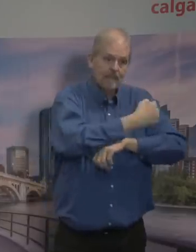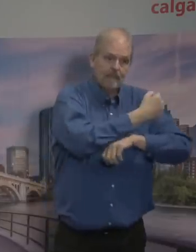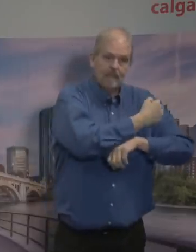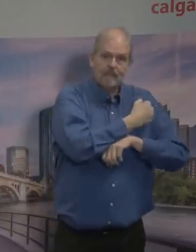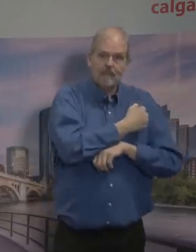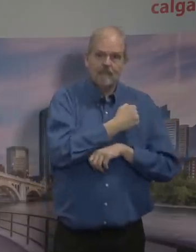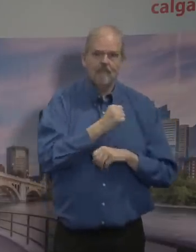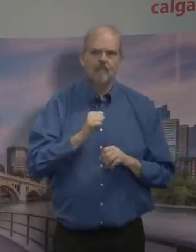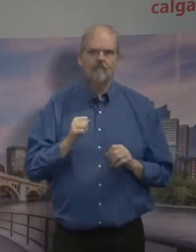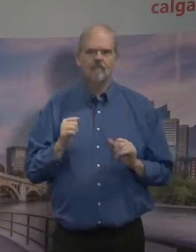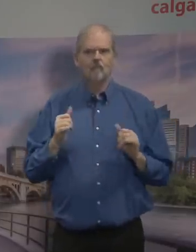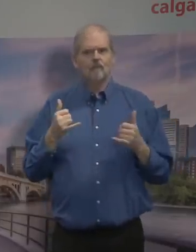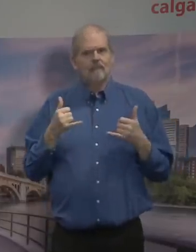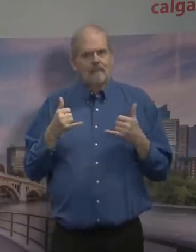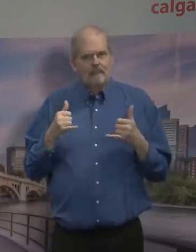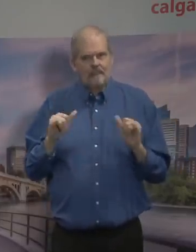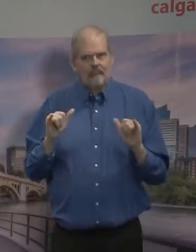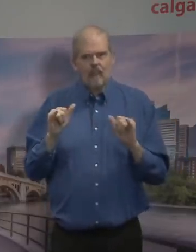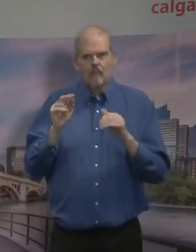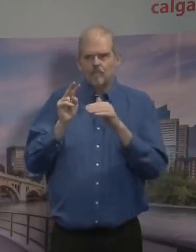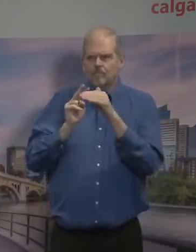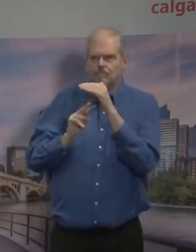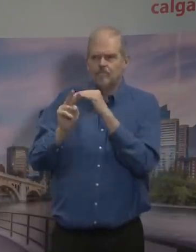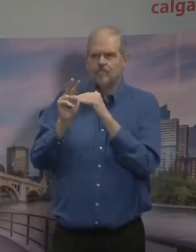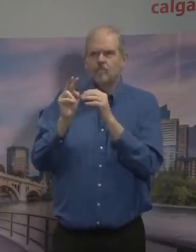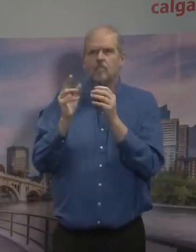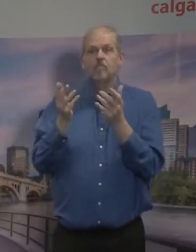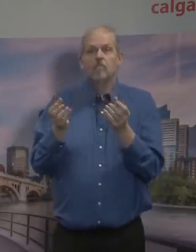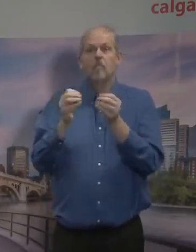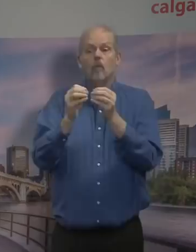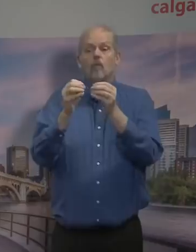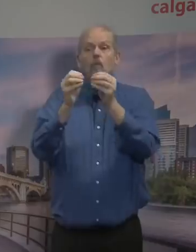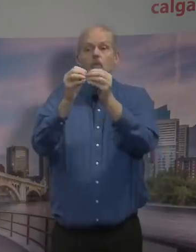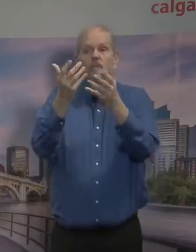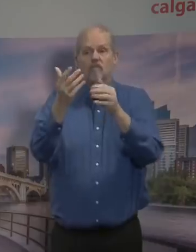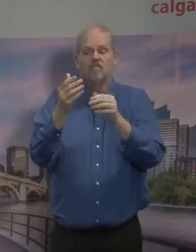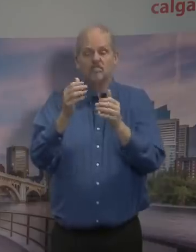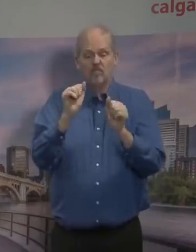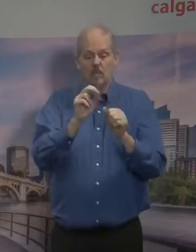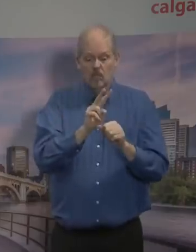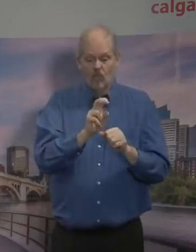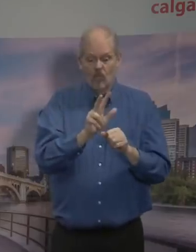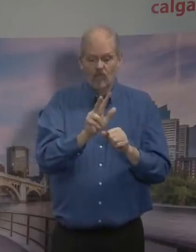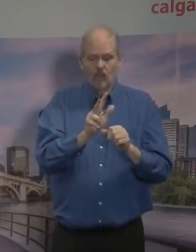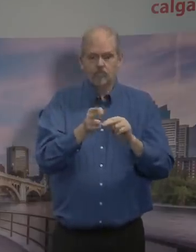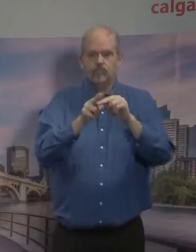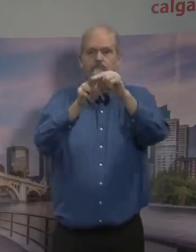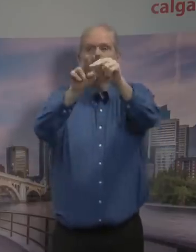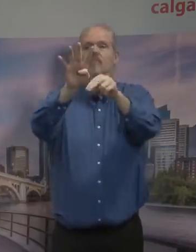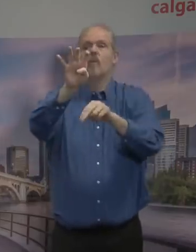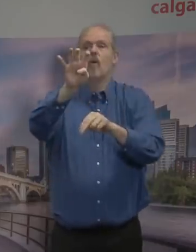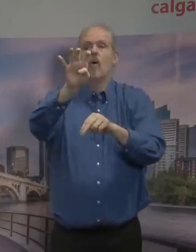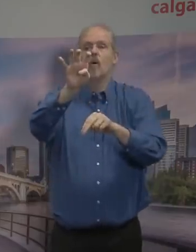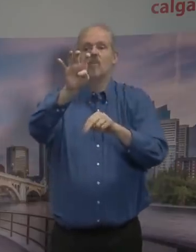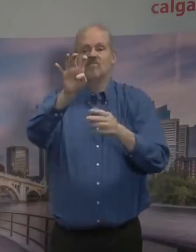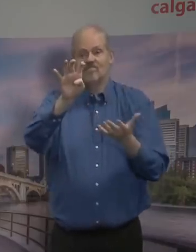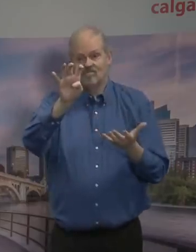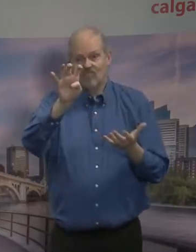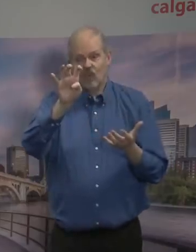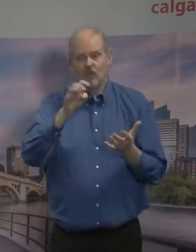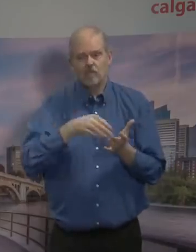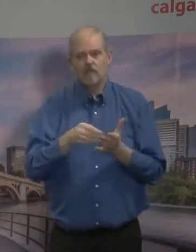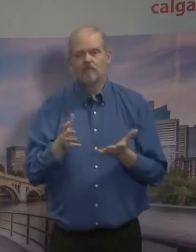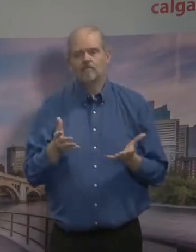And so that's big money. And I want you to know that your city government has been working hard, has been working for many years very hard